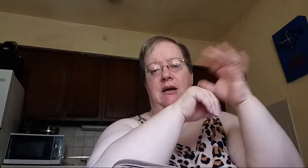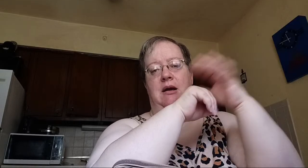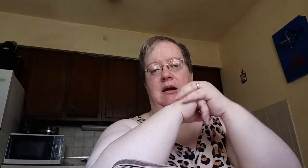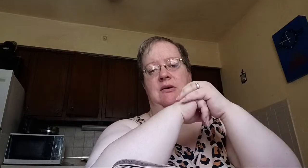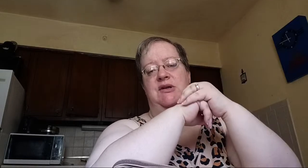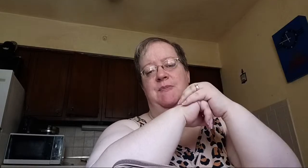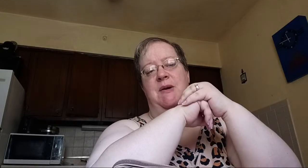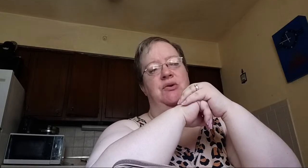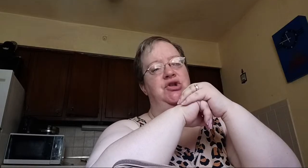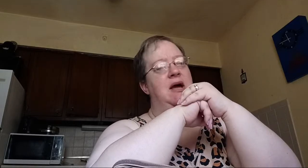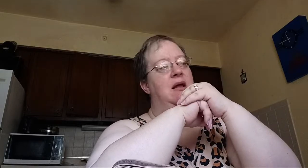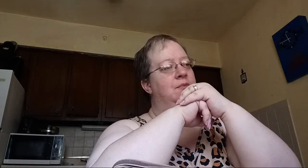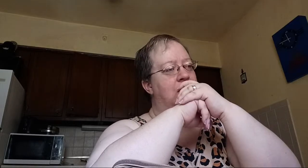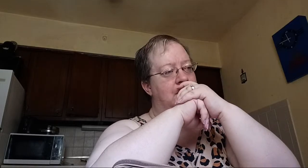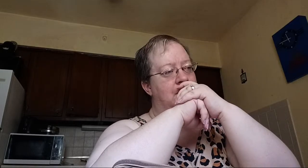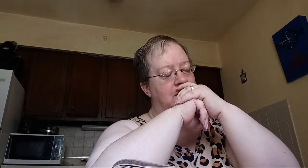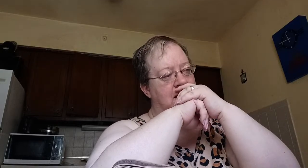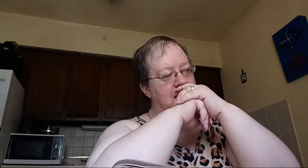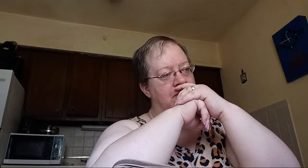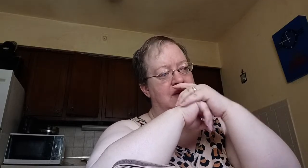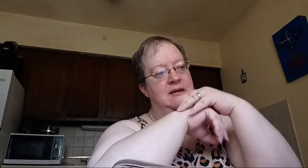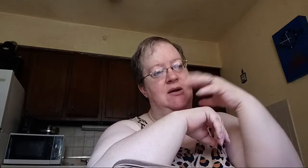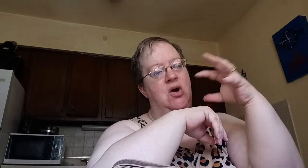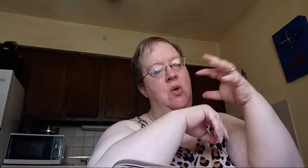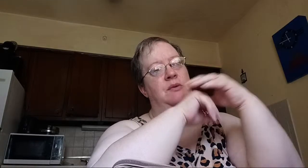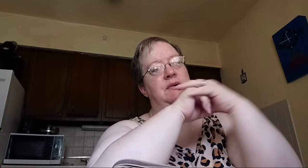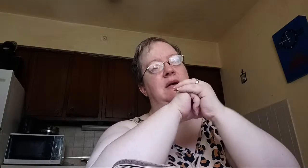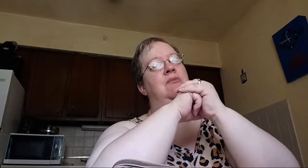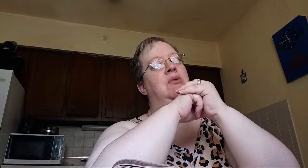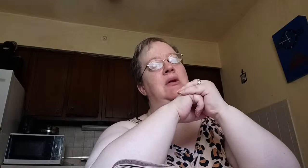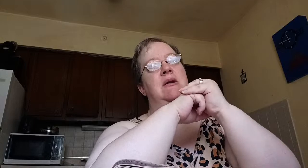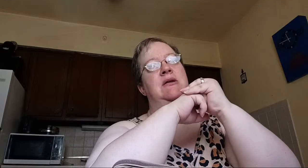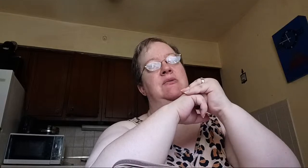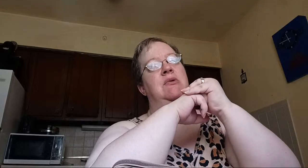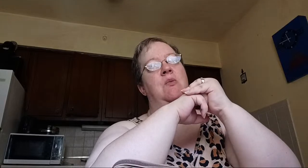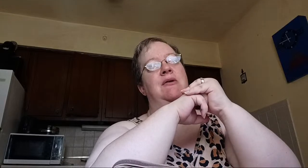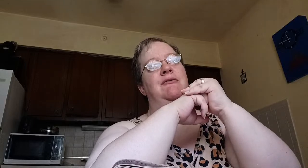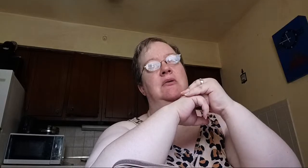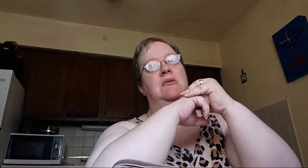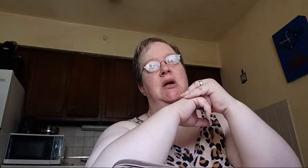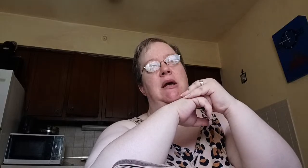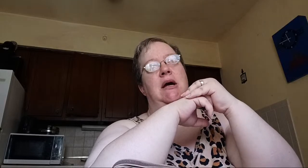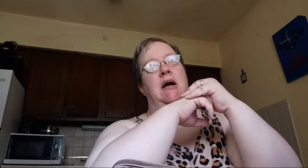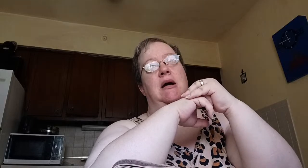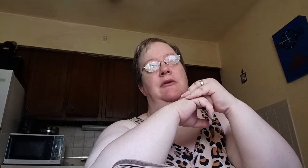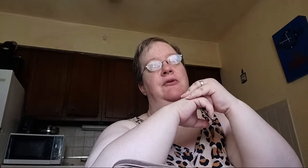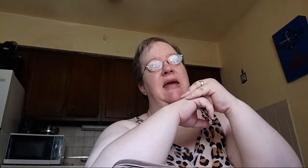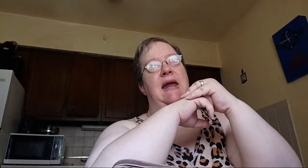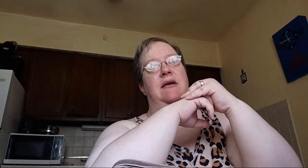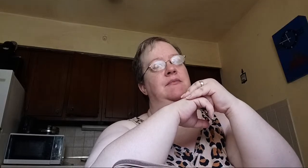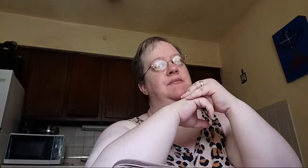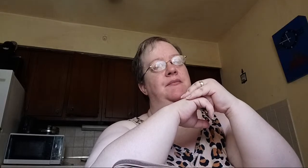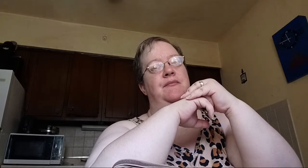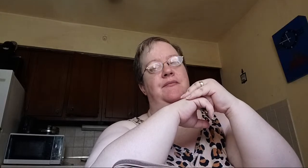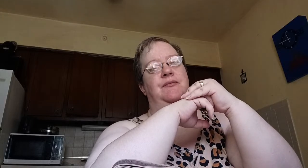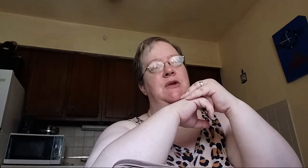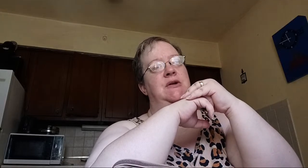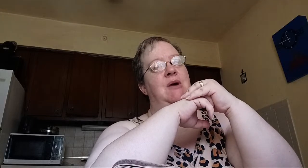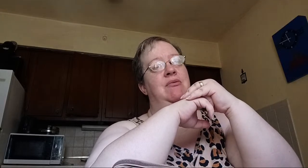there's a special gel. I'm trying to remember the name of it. It's like a cold. It's really wonderful. Forget it. So I really